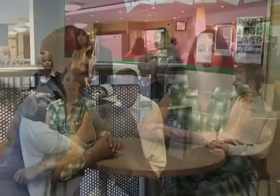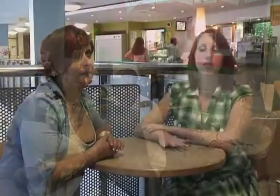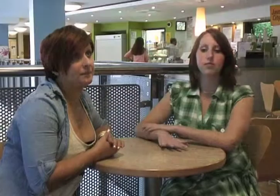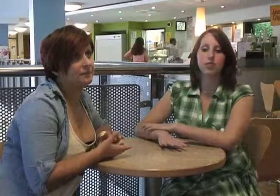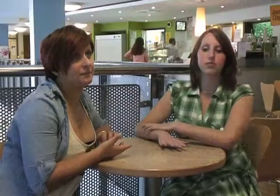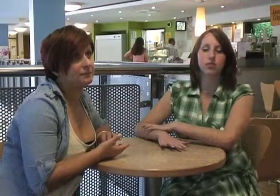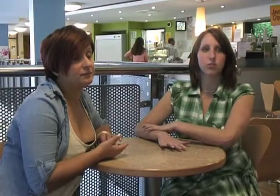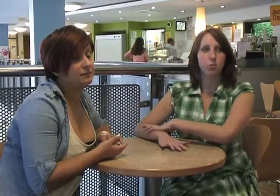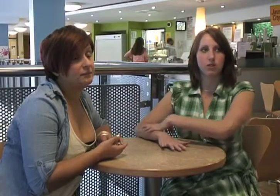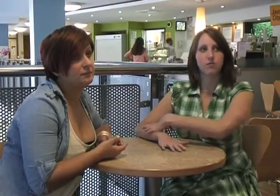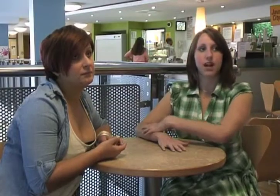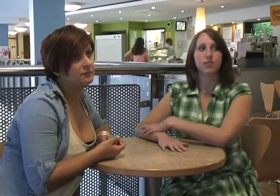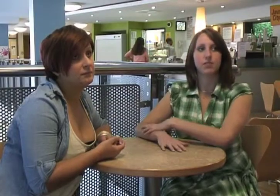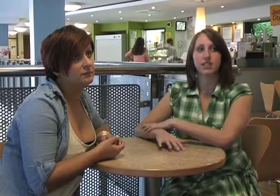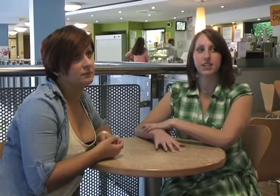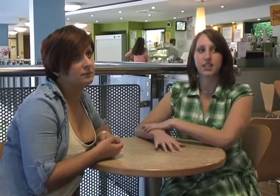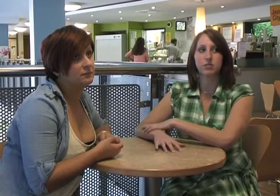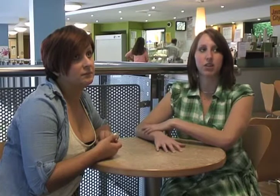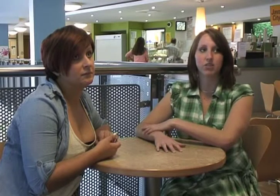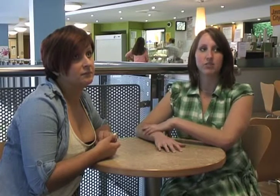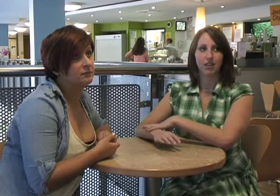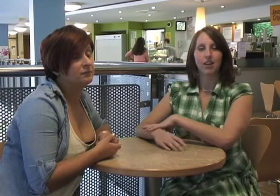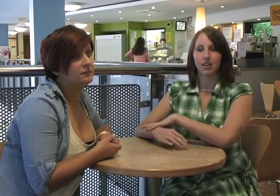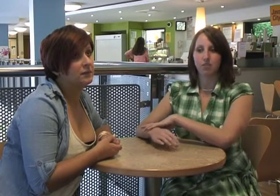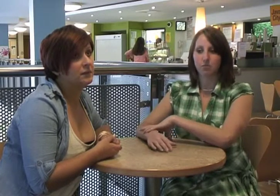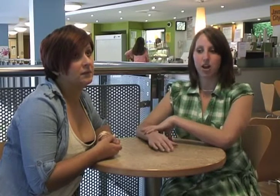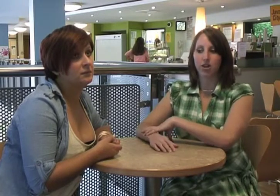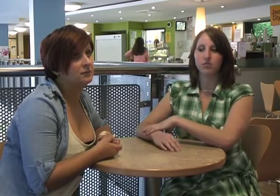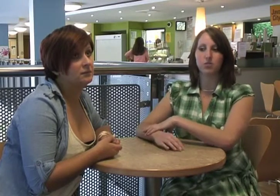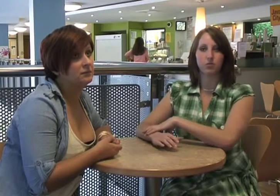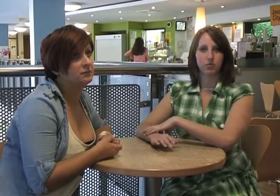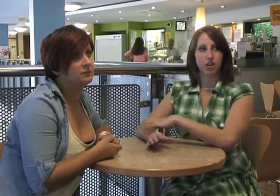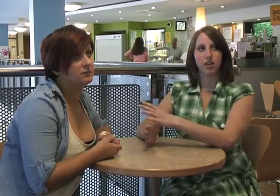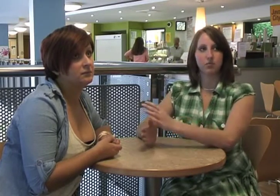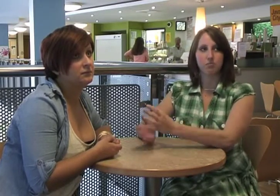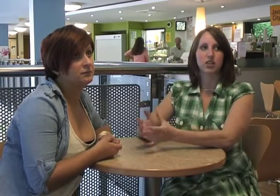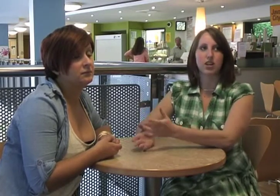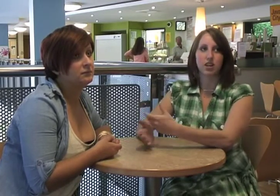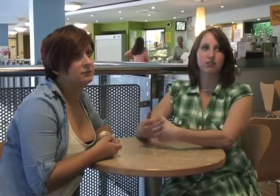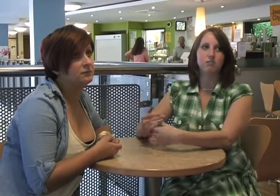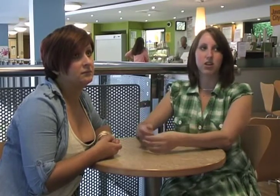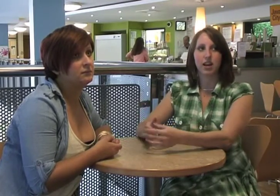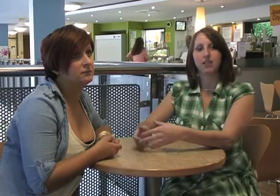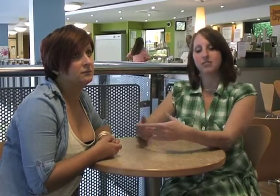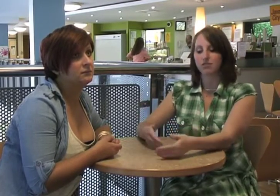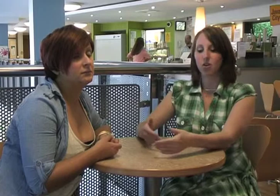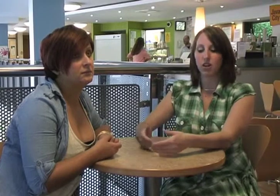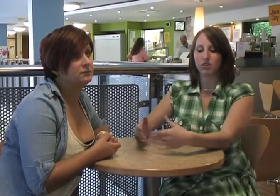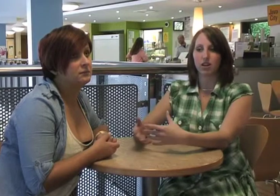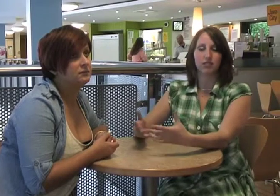I've used the welfare facilities because living on my own, of trying to budget money and college, like